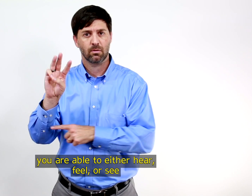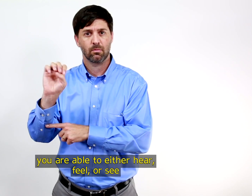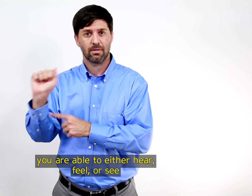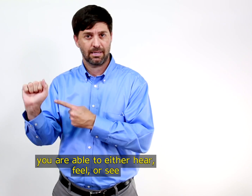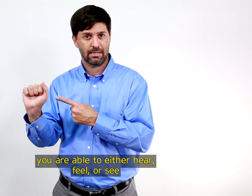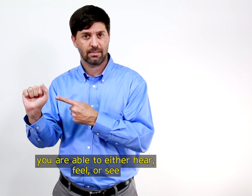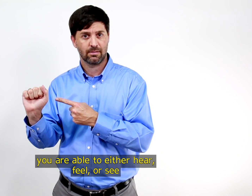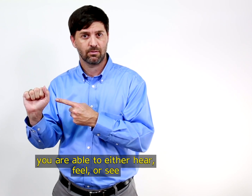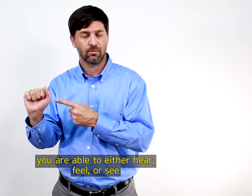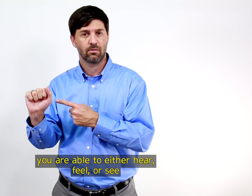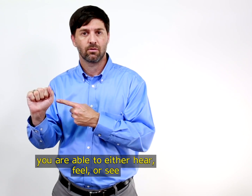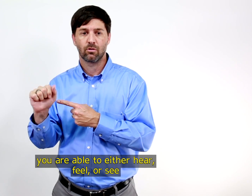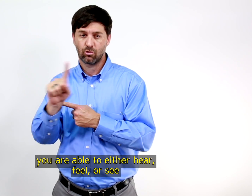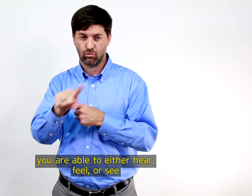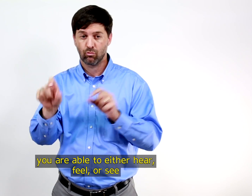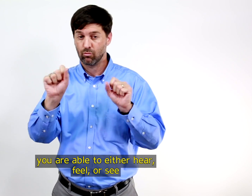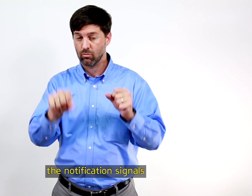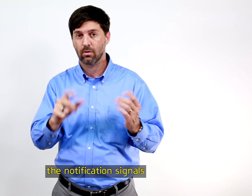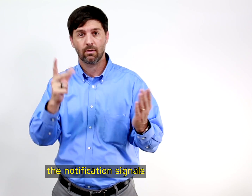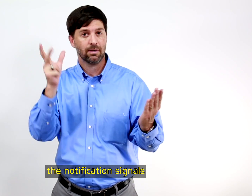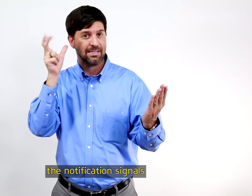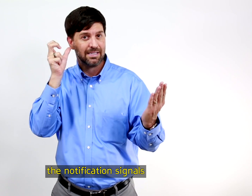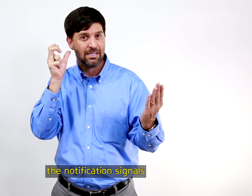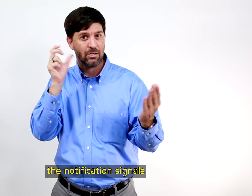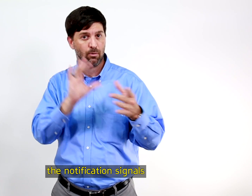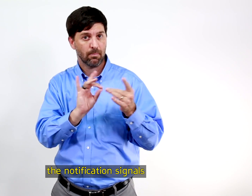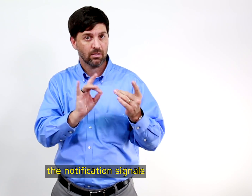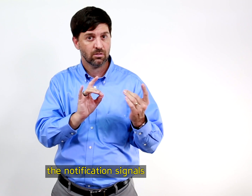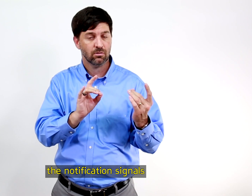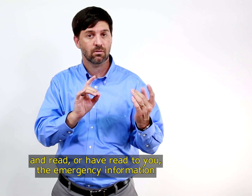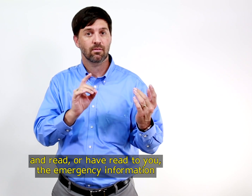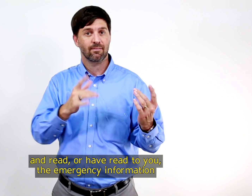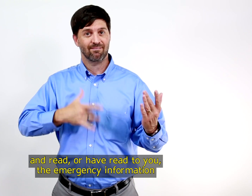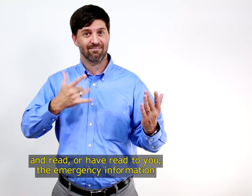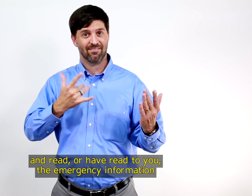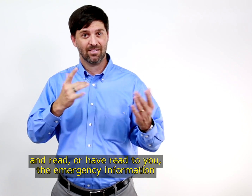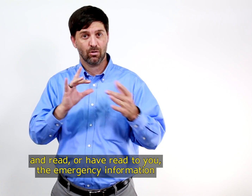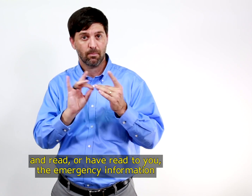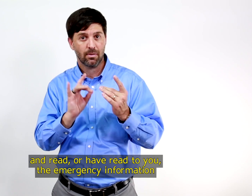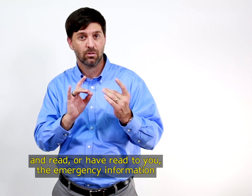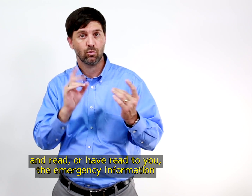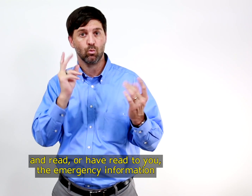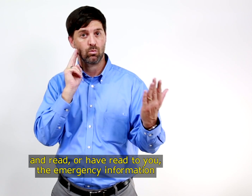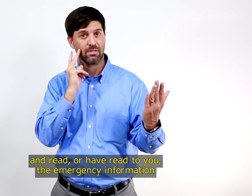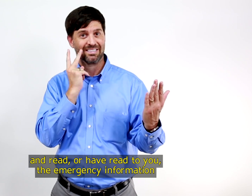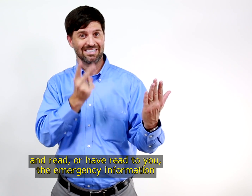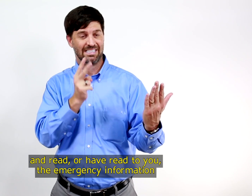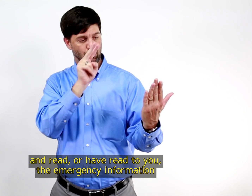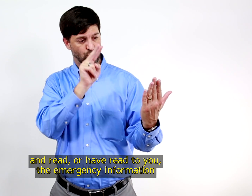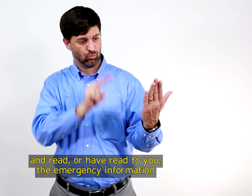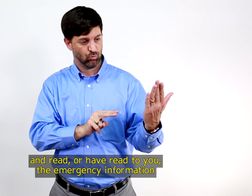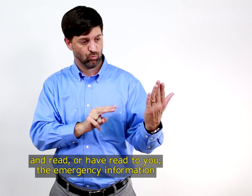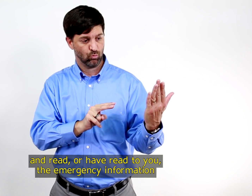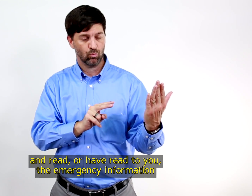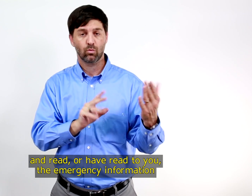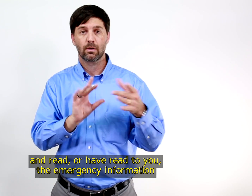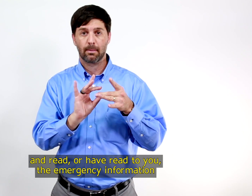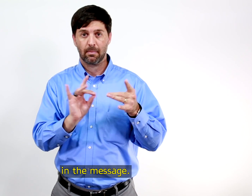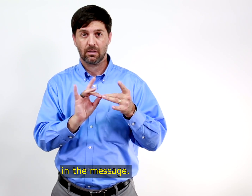hear, feel or see the notification signals and read or have read to you the emergency information in the